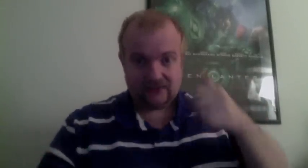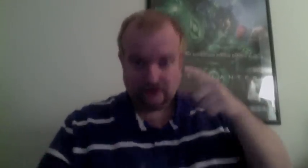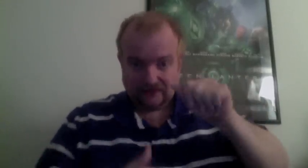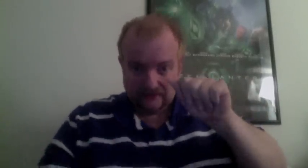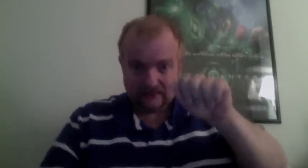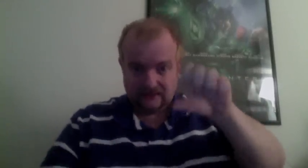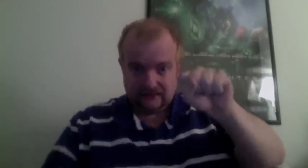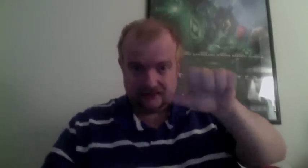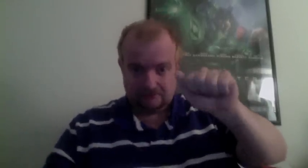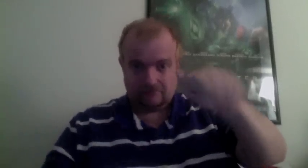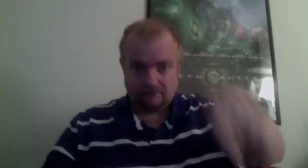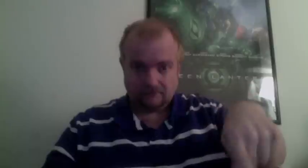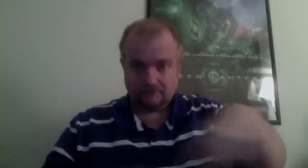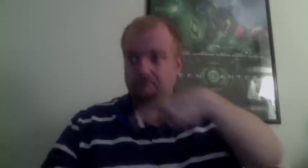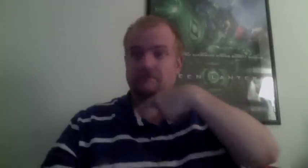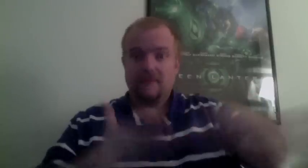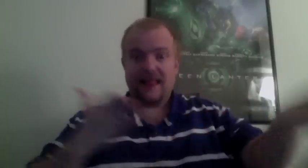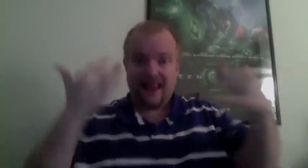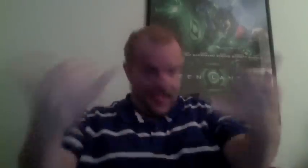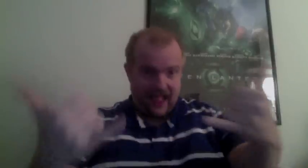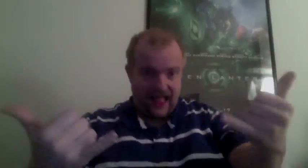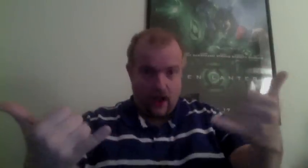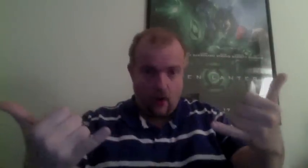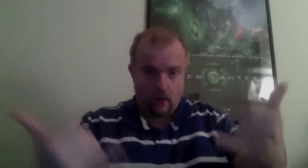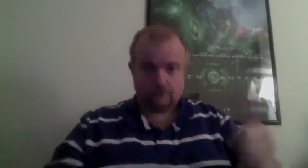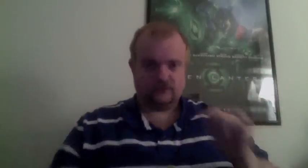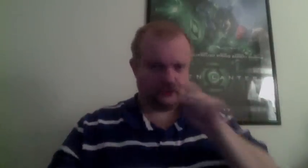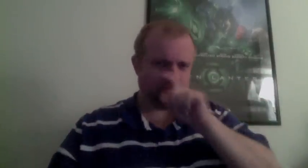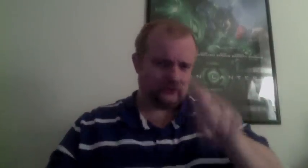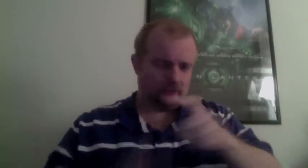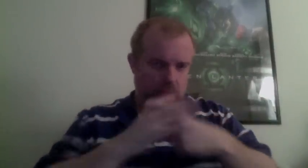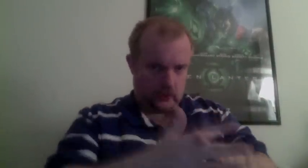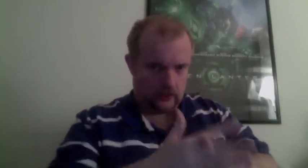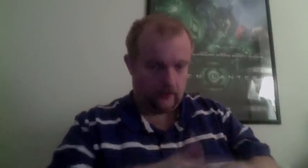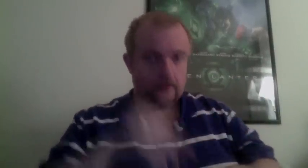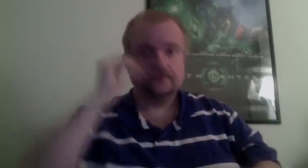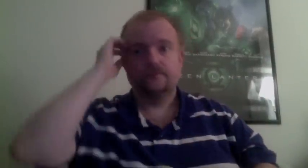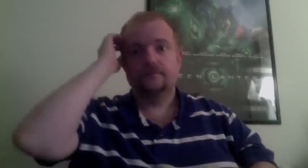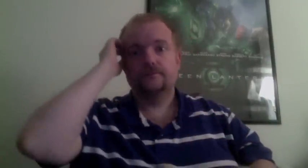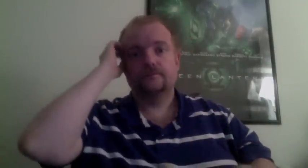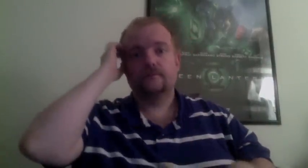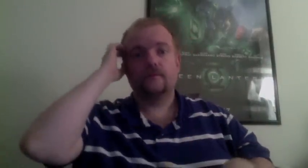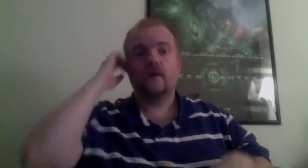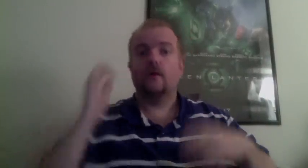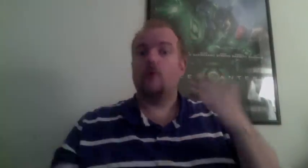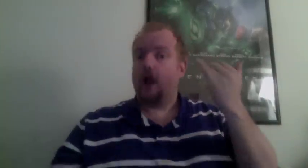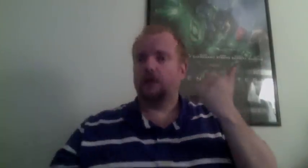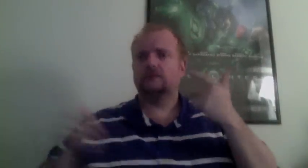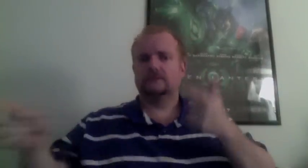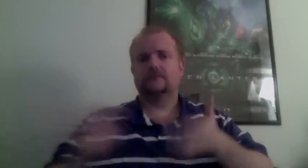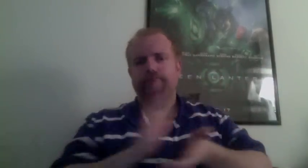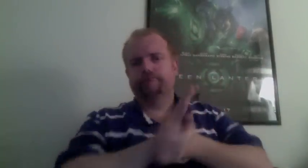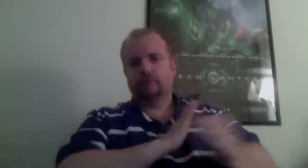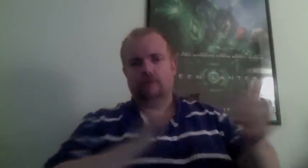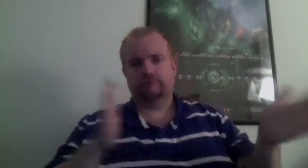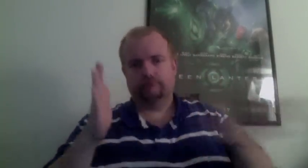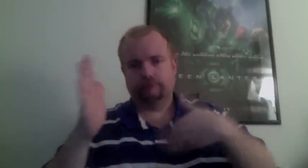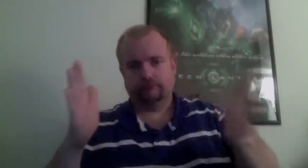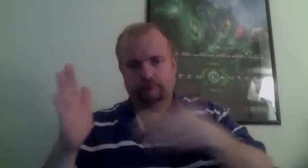You have different capabilities that are put together from all the different previous generations of airplane, and now you have a stealth